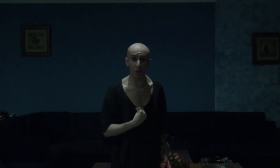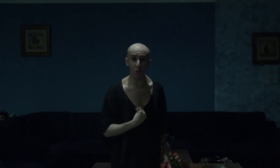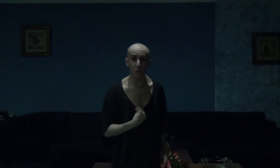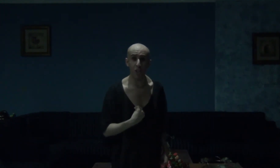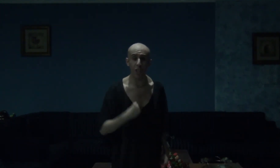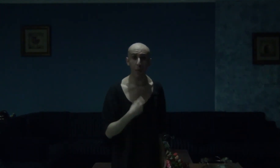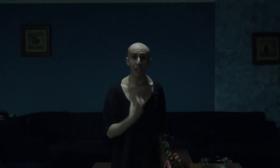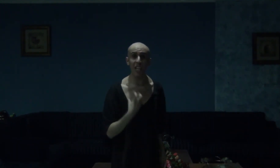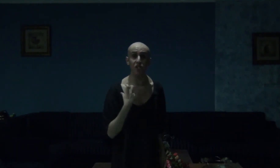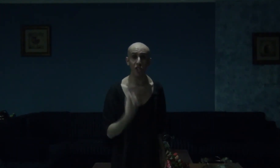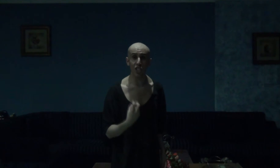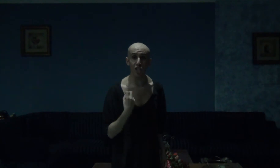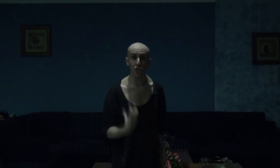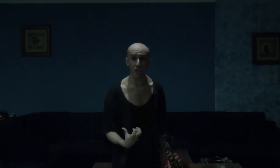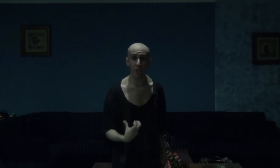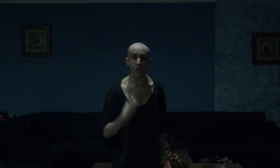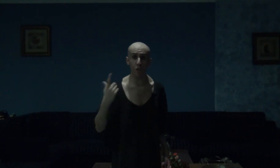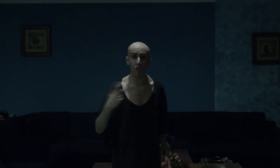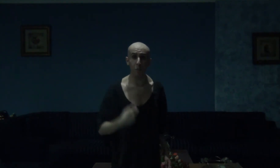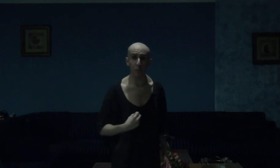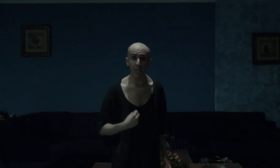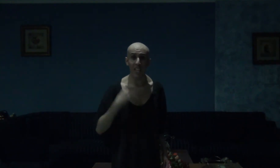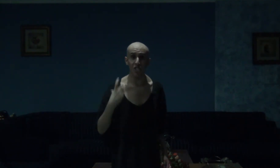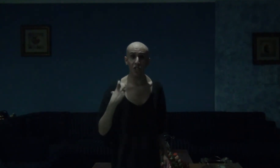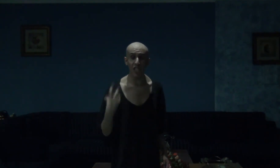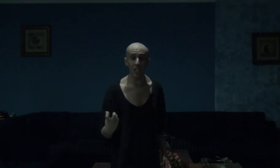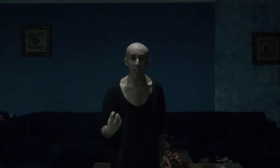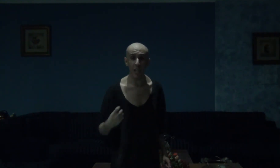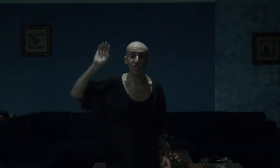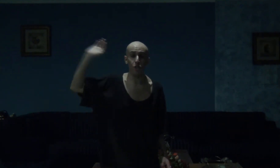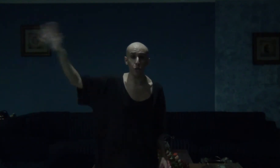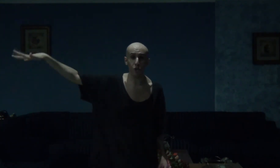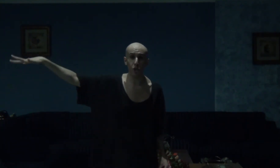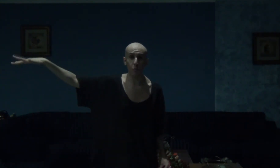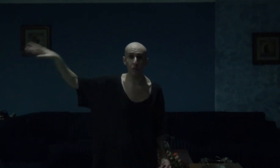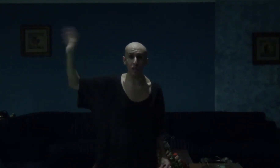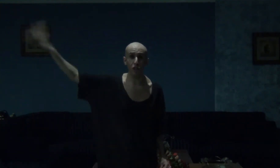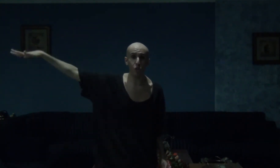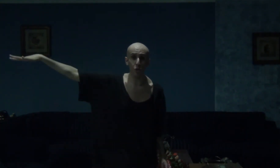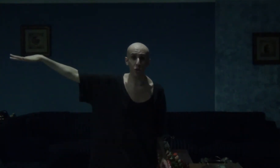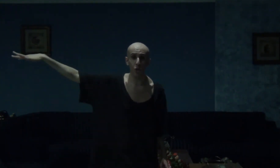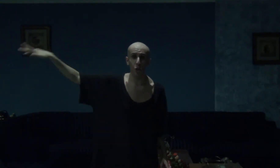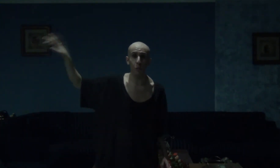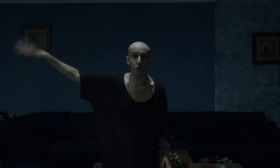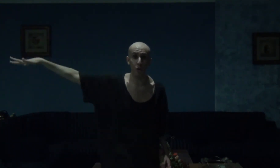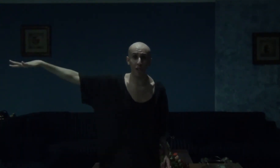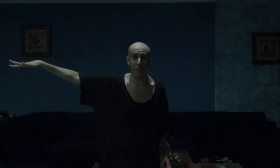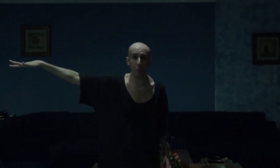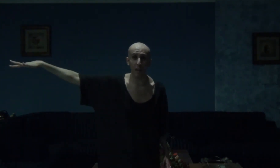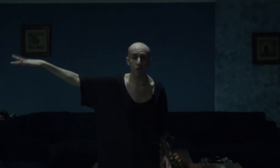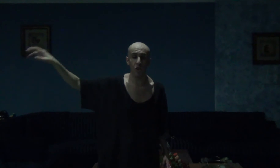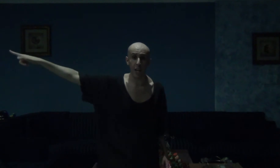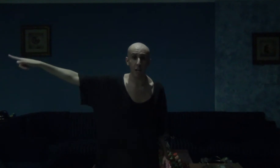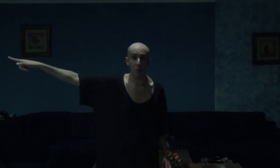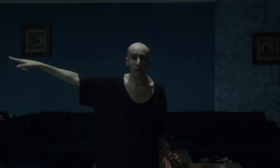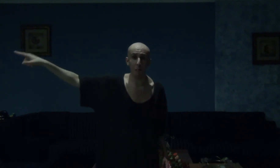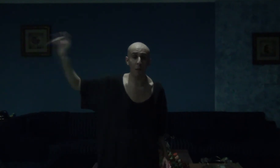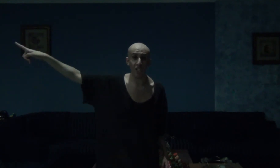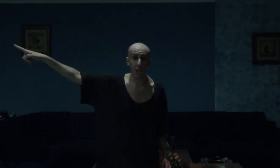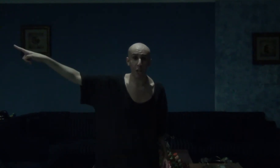truly by Angelina Young, or simply Angelina is a YouTuber on YouTube who talks about K-pop and K